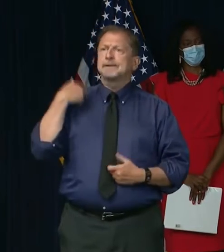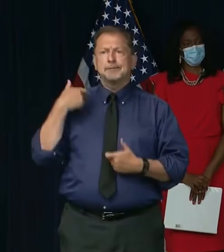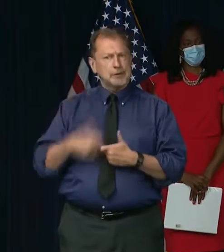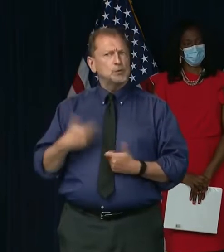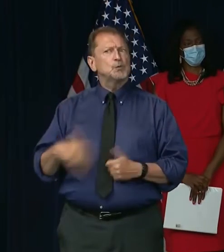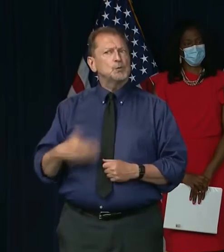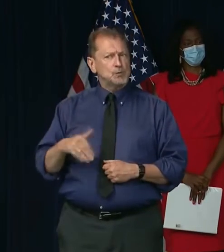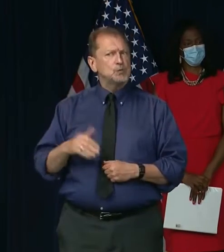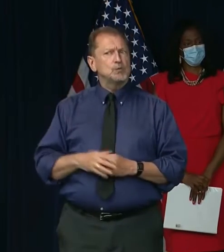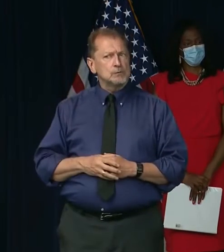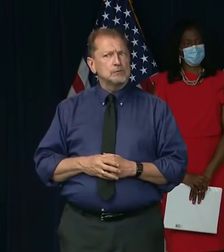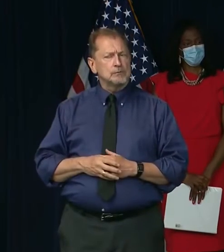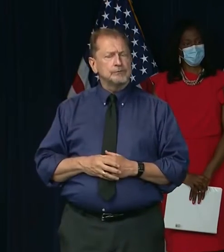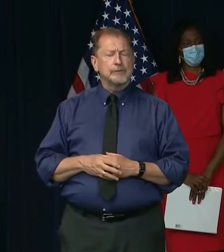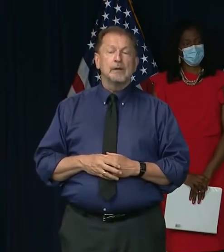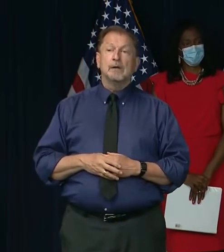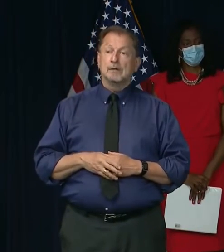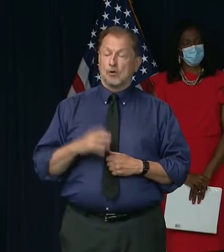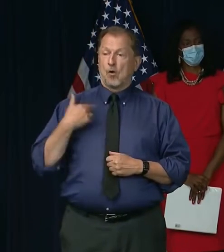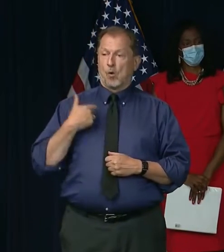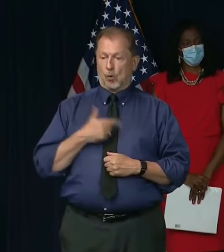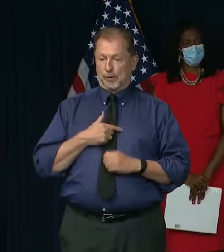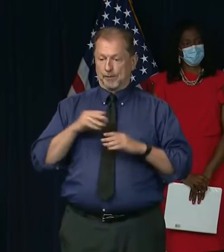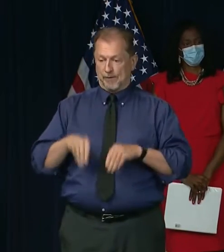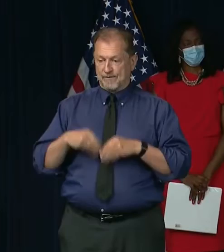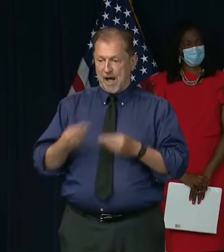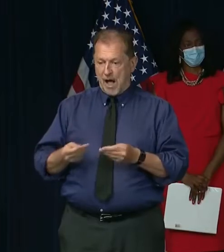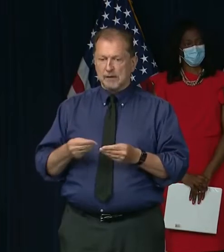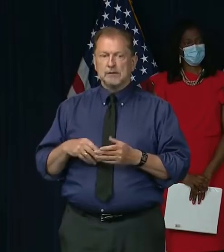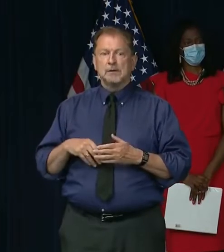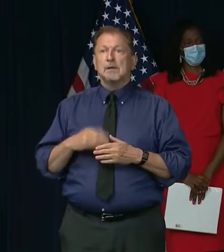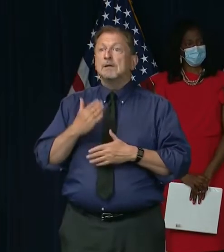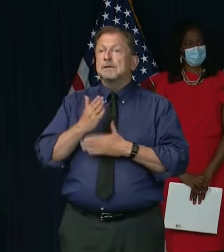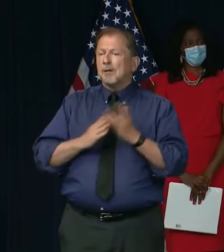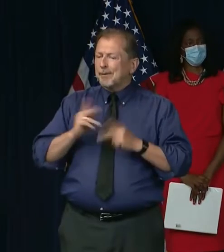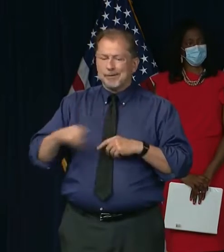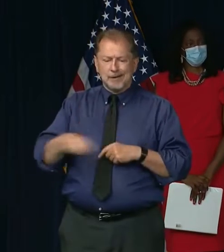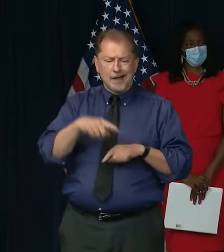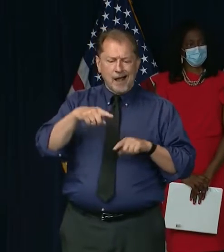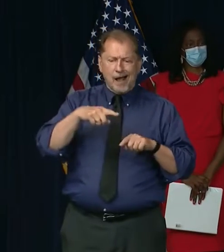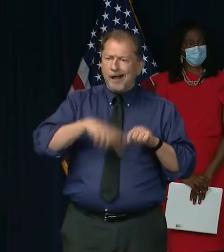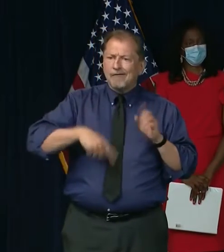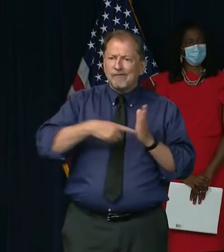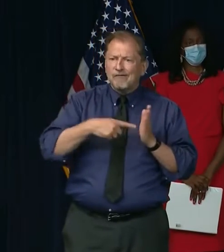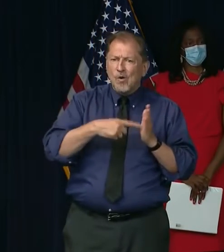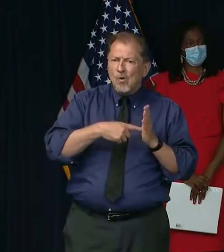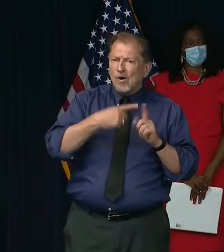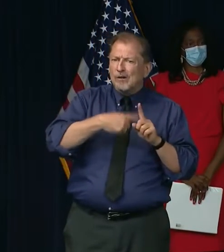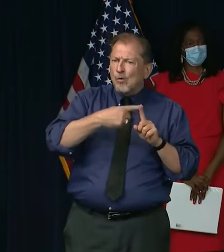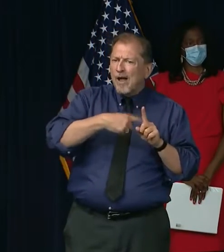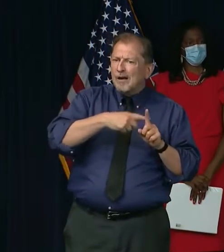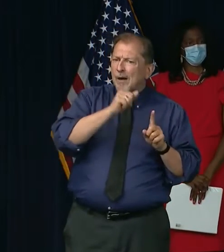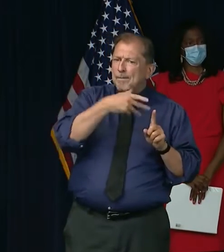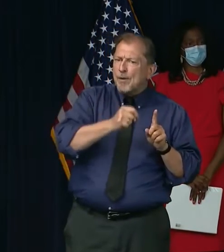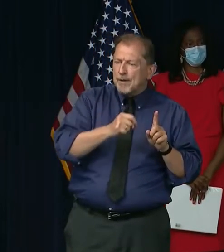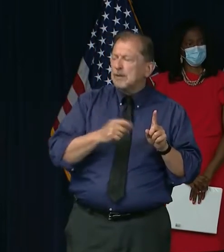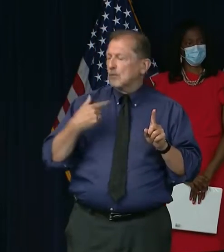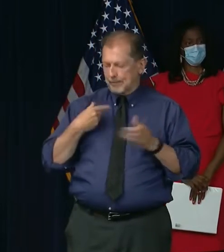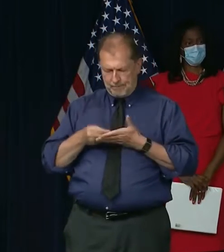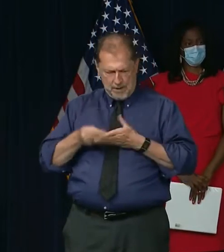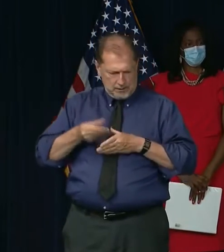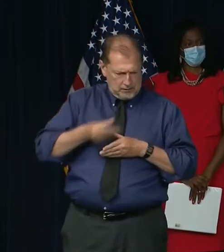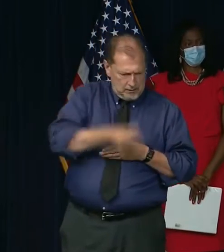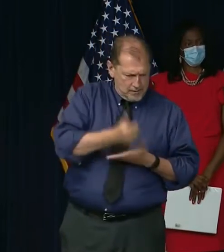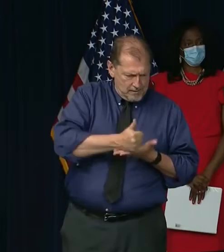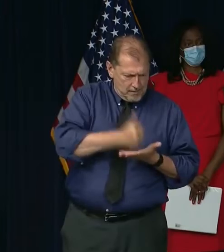We've begun providing emergency rental assistance, mortgage assistance, utility assistance,